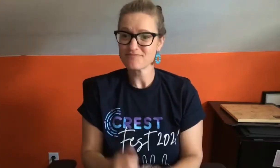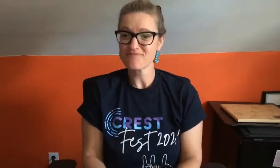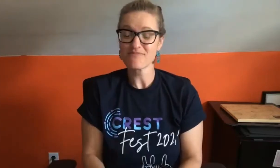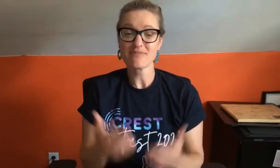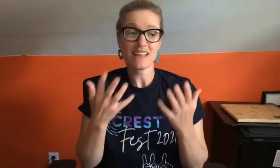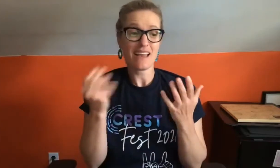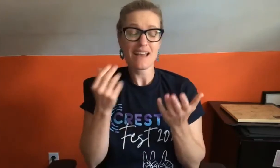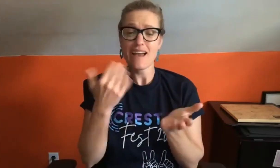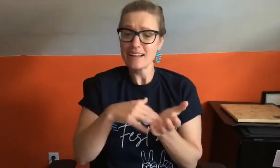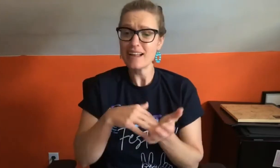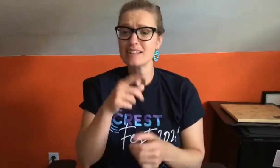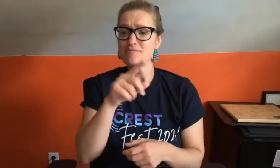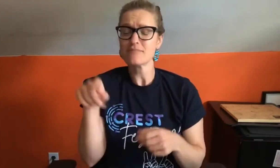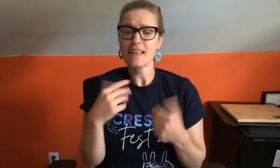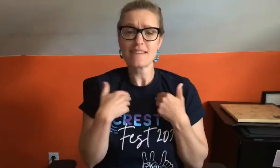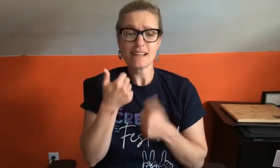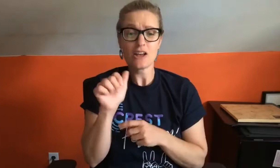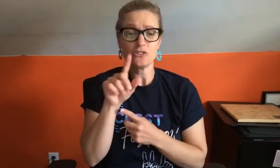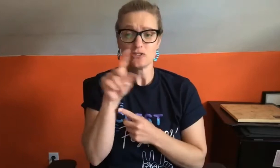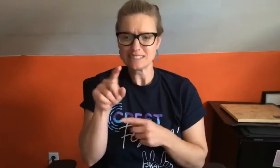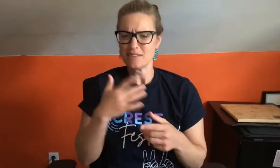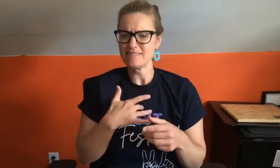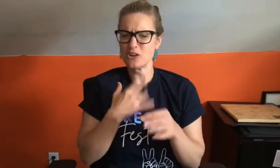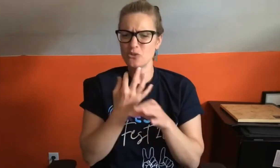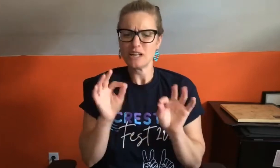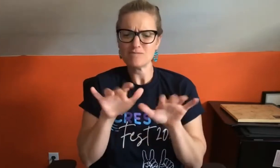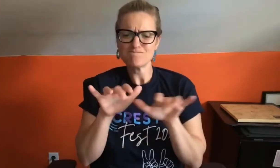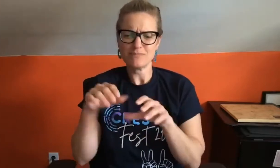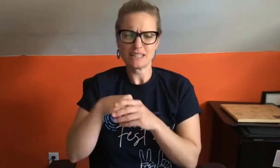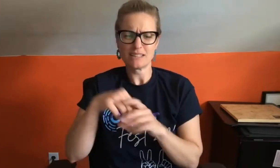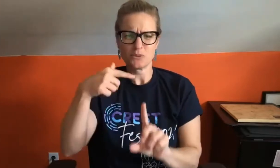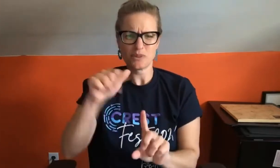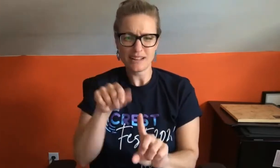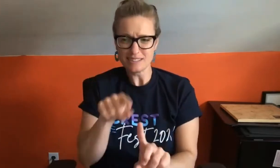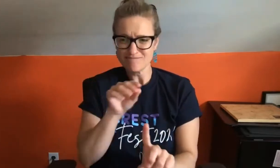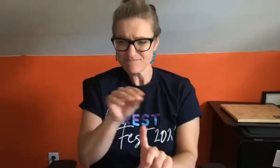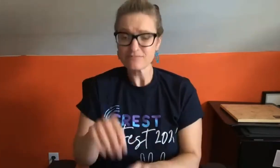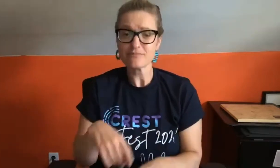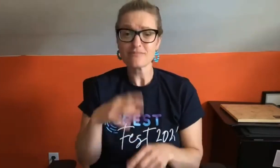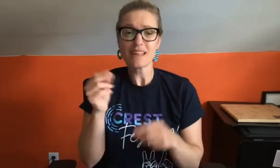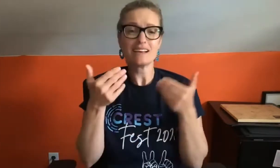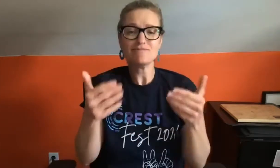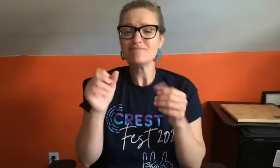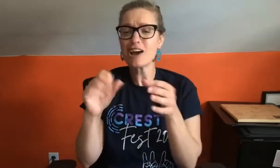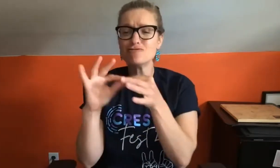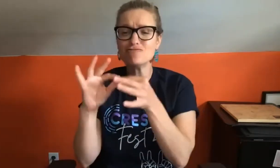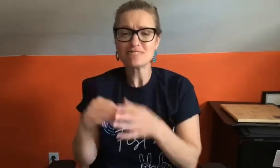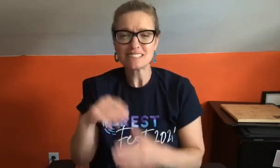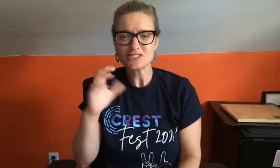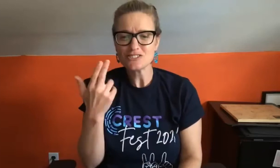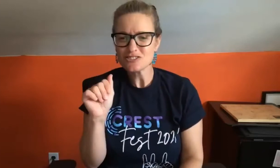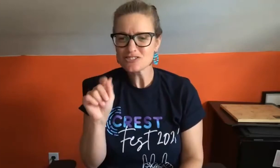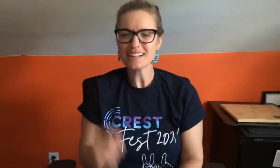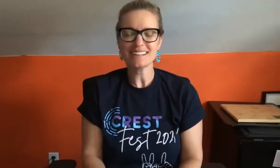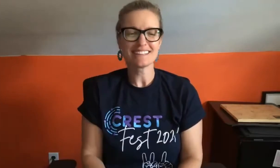bit more about and have a discussion about what they talk about every day. Also feel free to type your questions in the Q